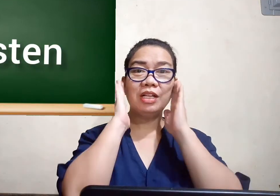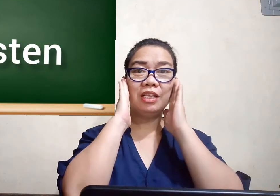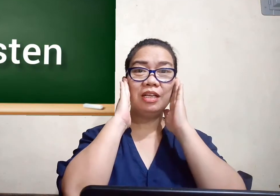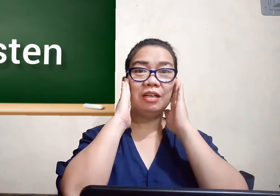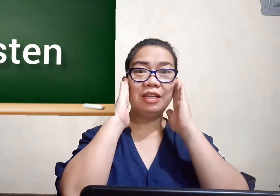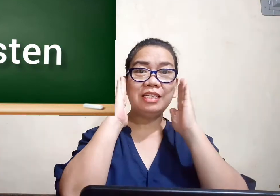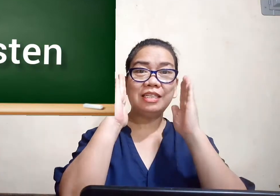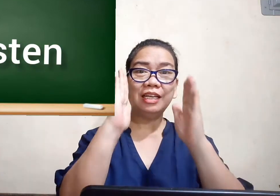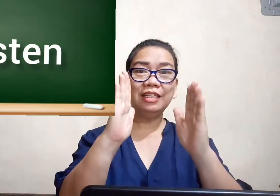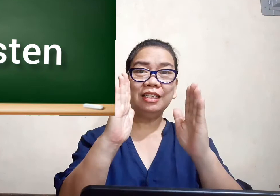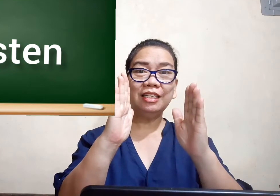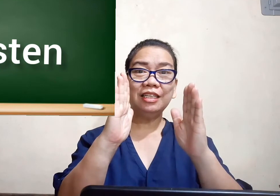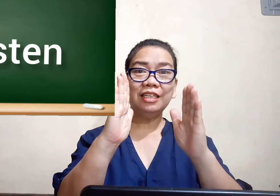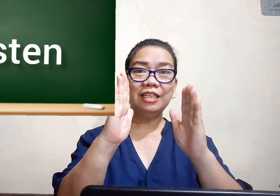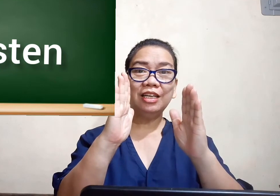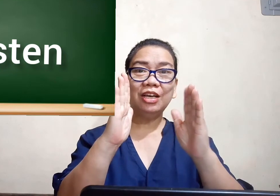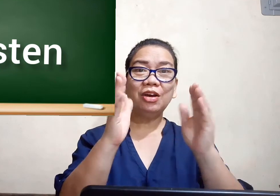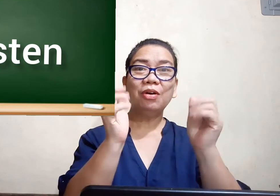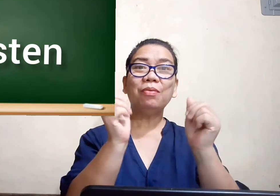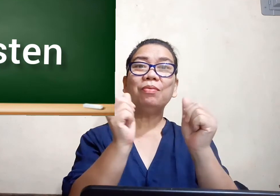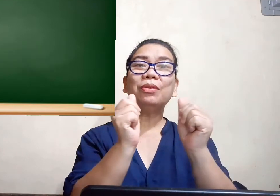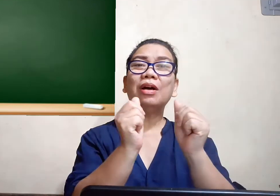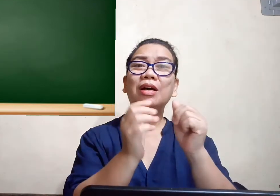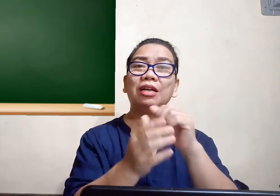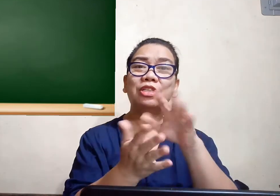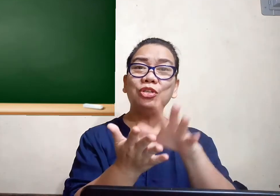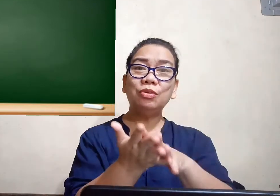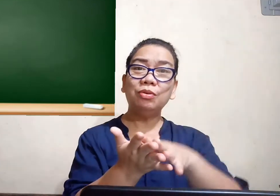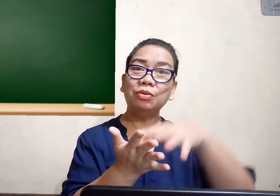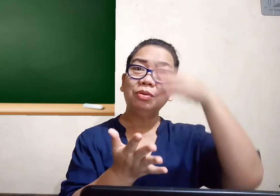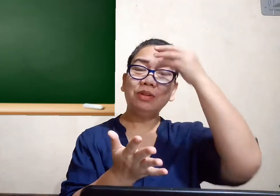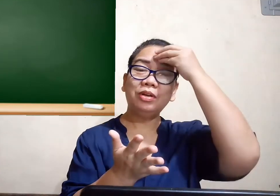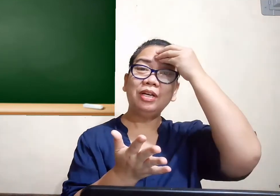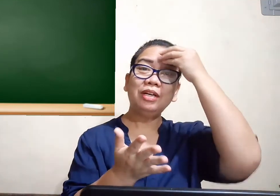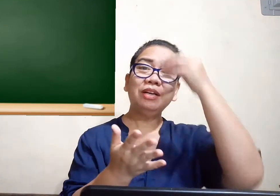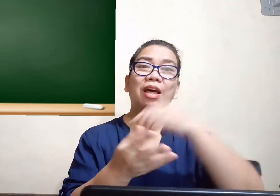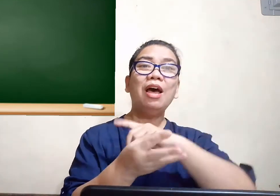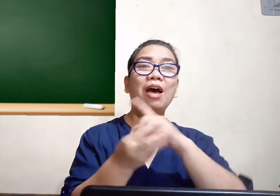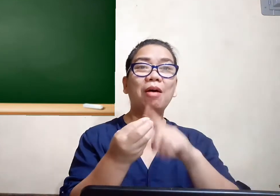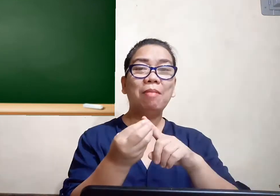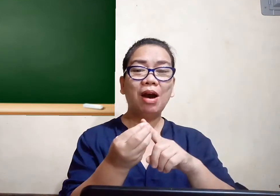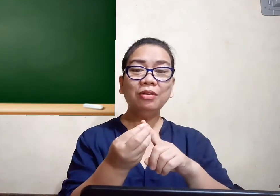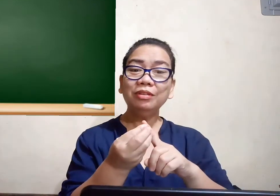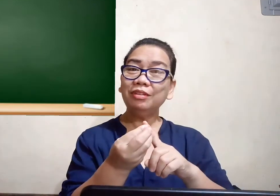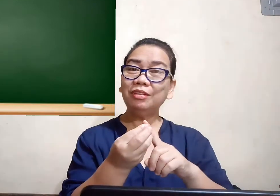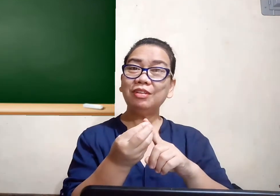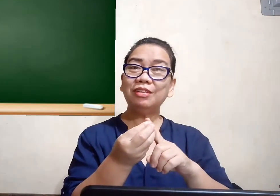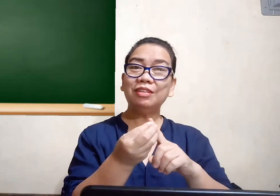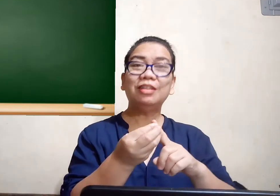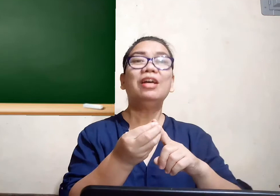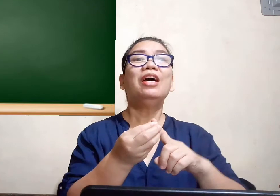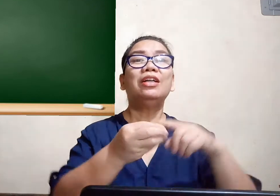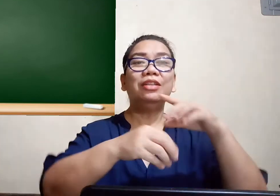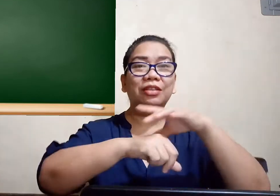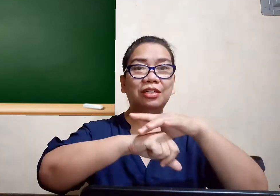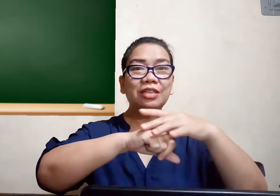listen as you learn about the earth